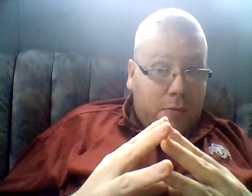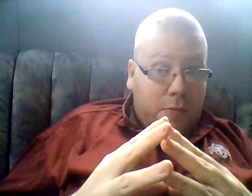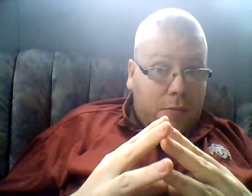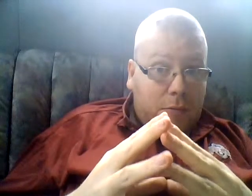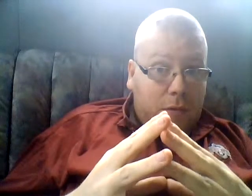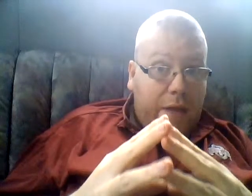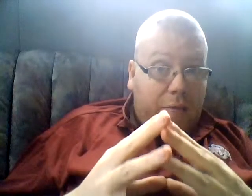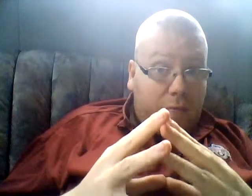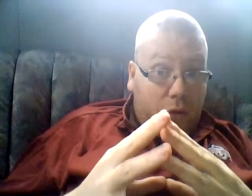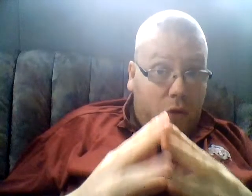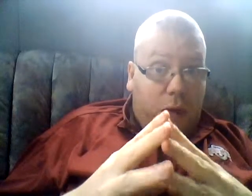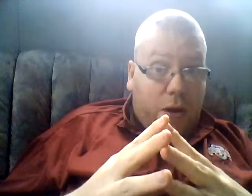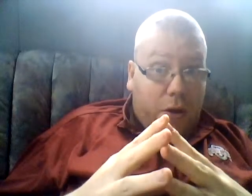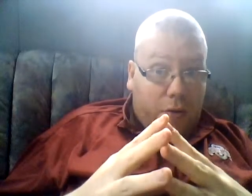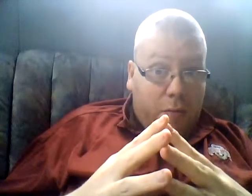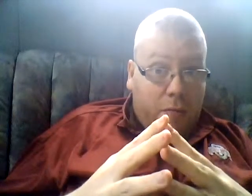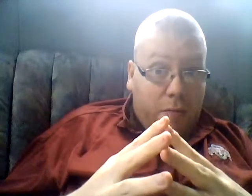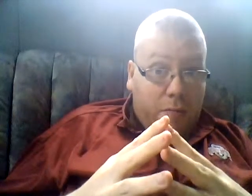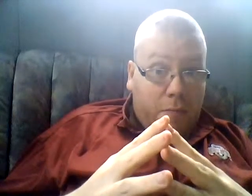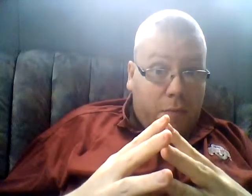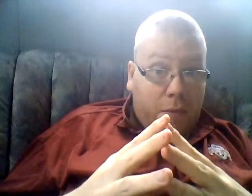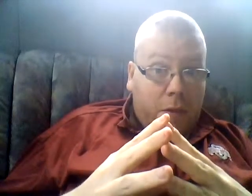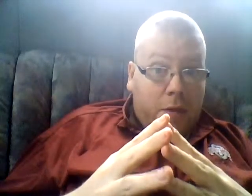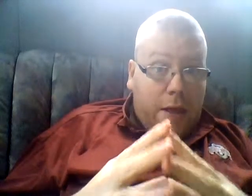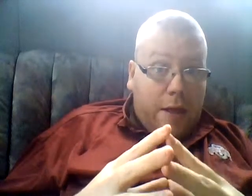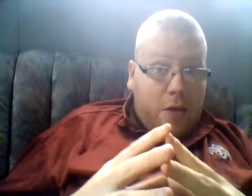Life do matter. Thank you.